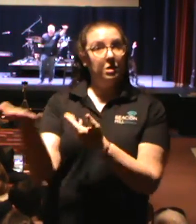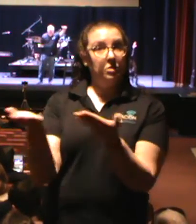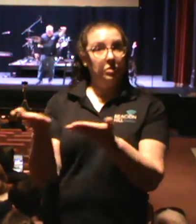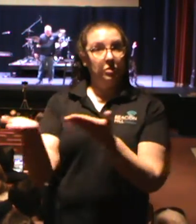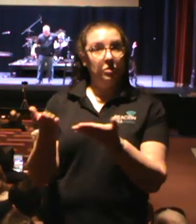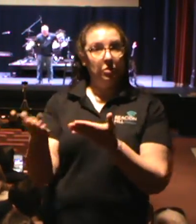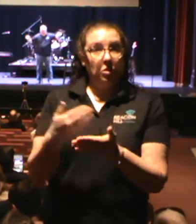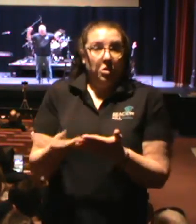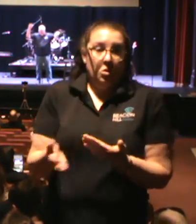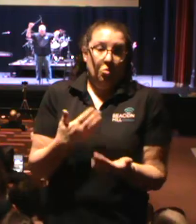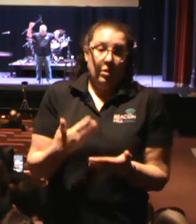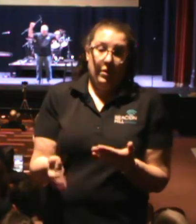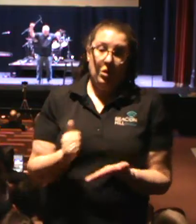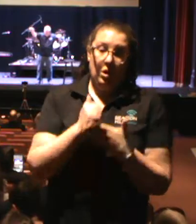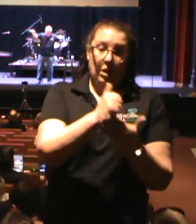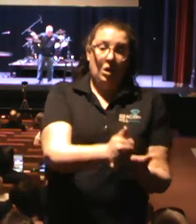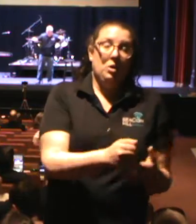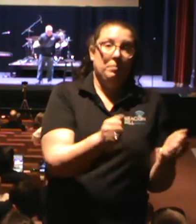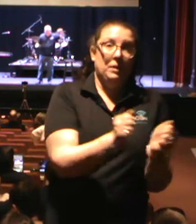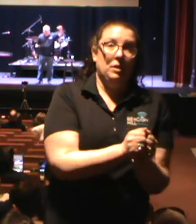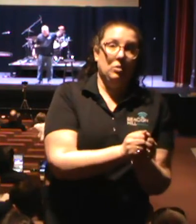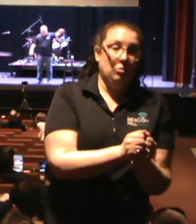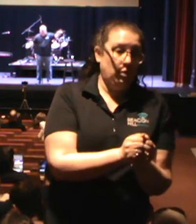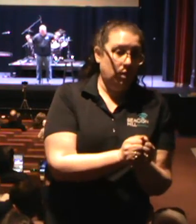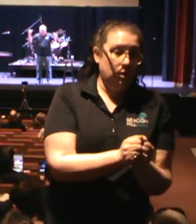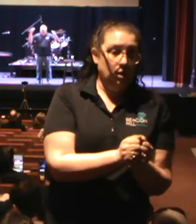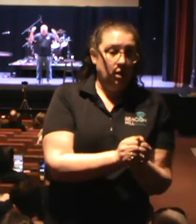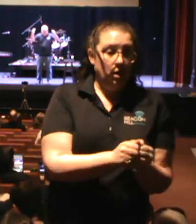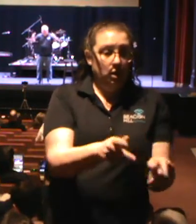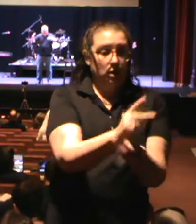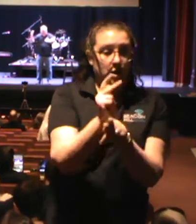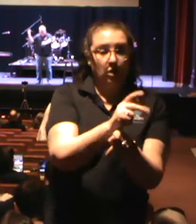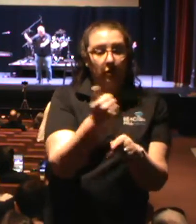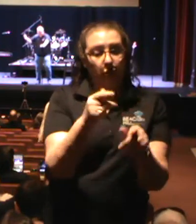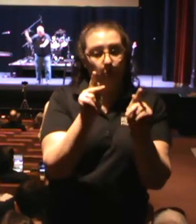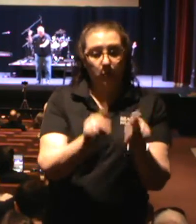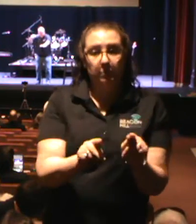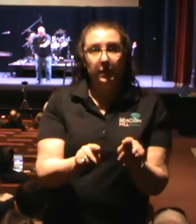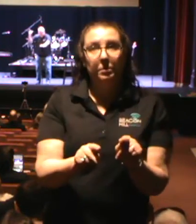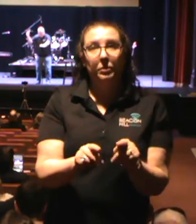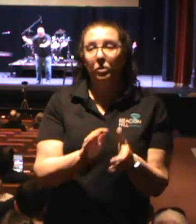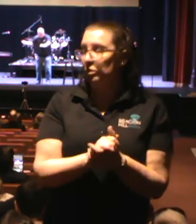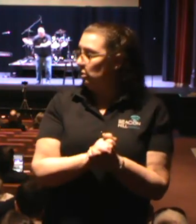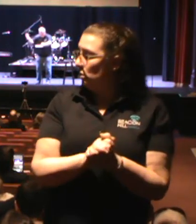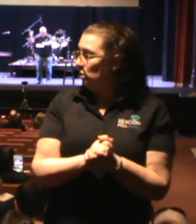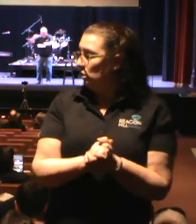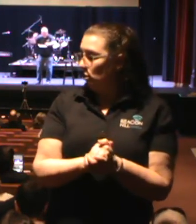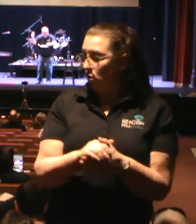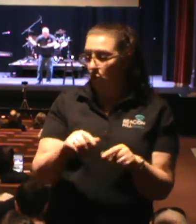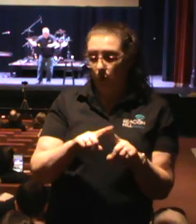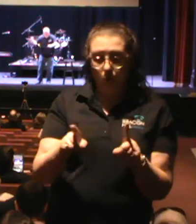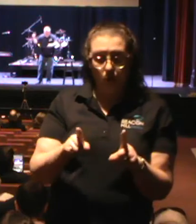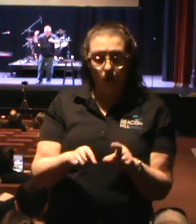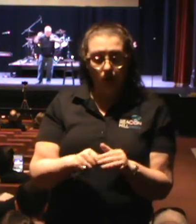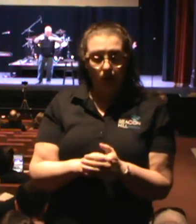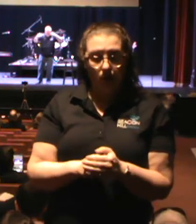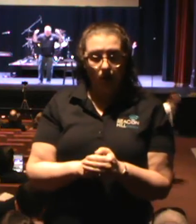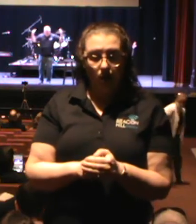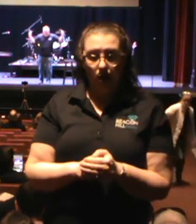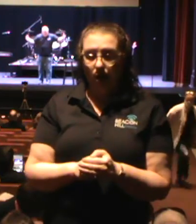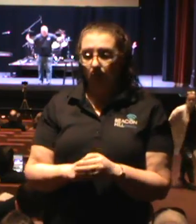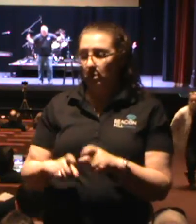administration service or being caring for other people to minister, to serve, to serve, service, preparation, relief, support,